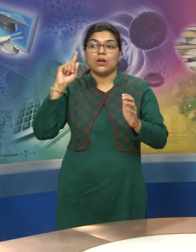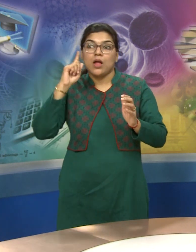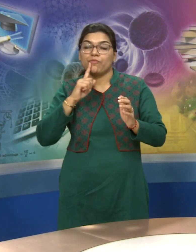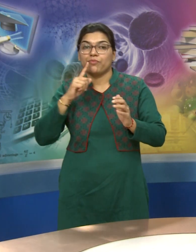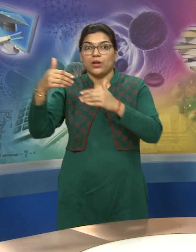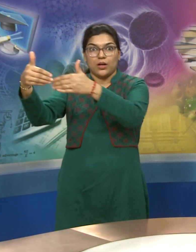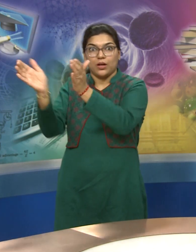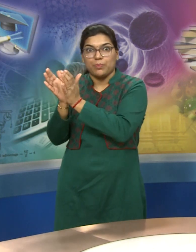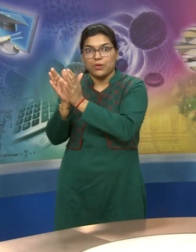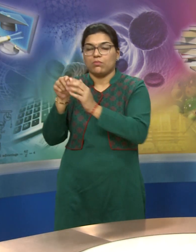comparison with other deaf